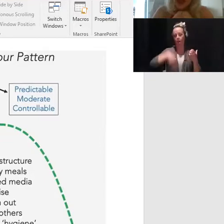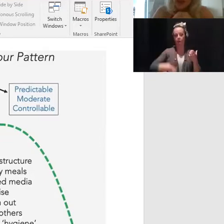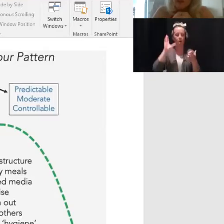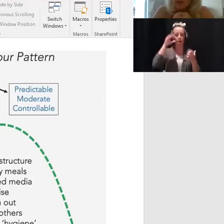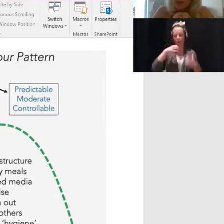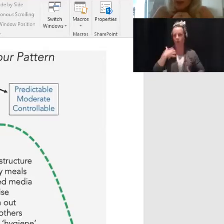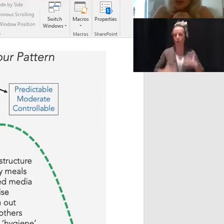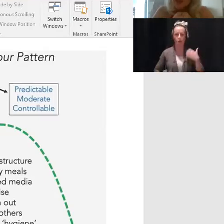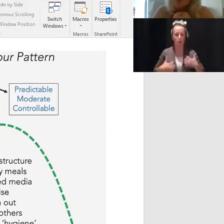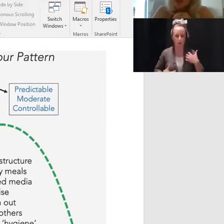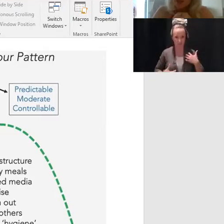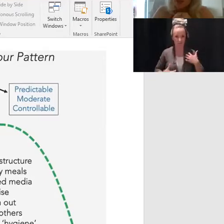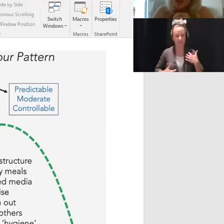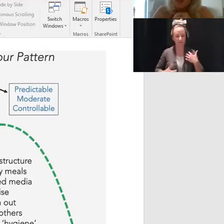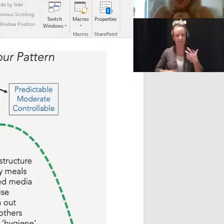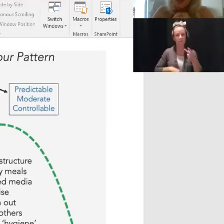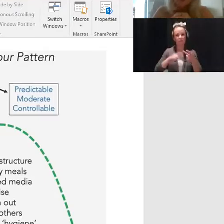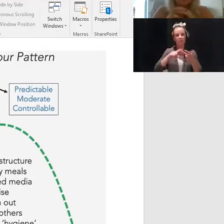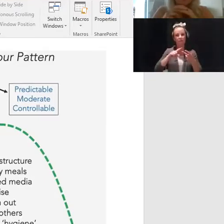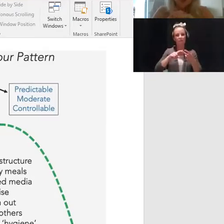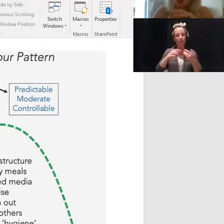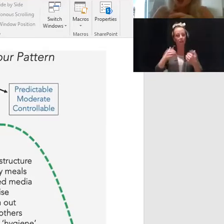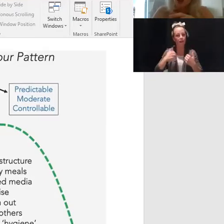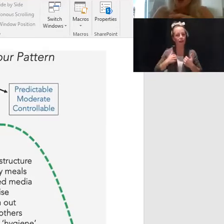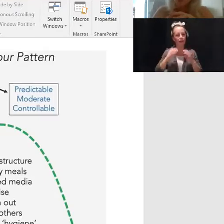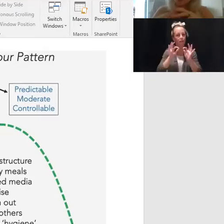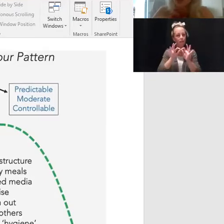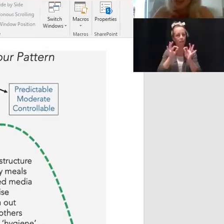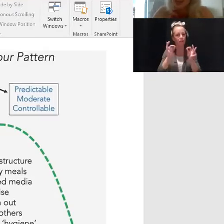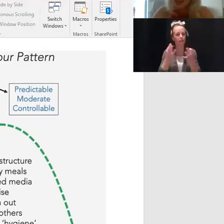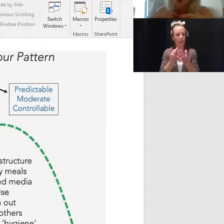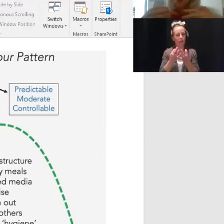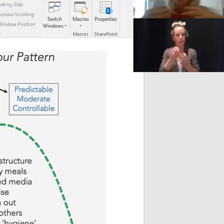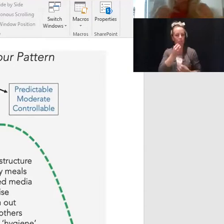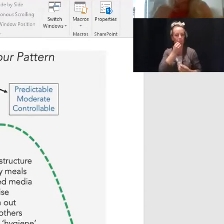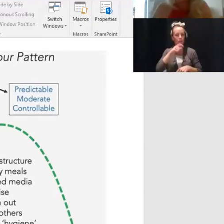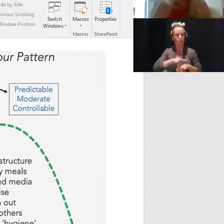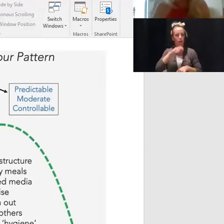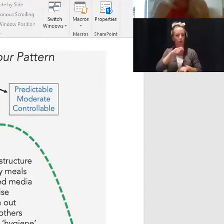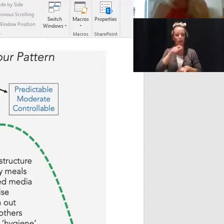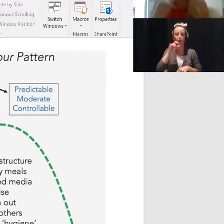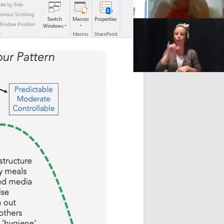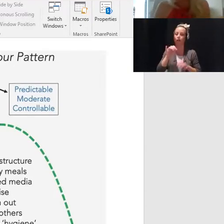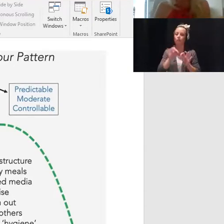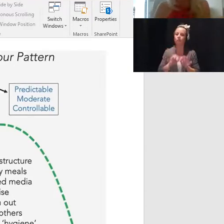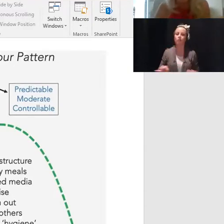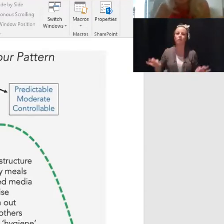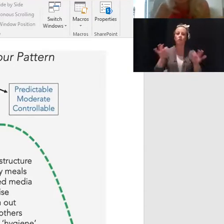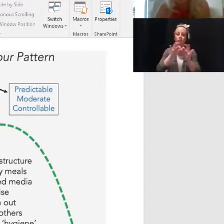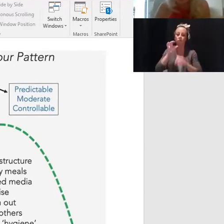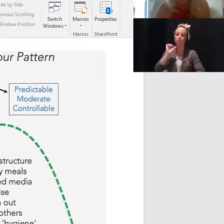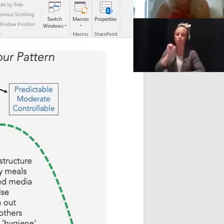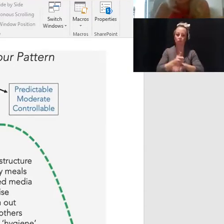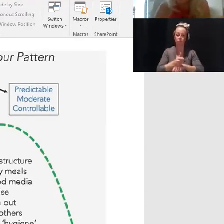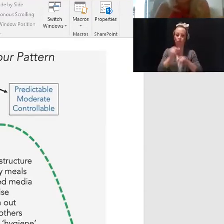have family mealtimes. This is such a great way to create or preserve structure and routine, especially